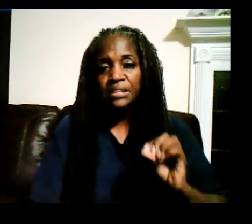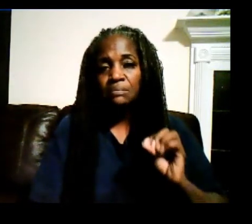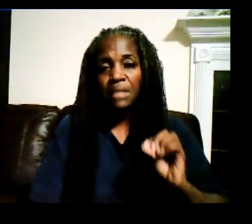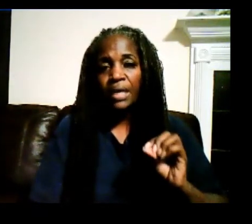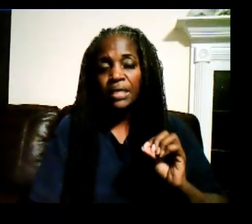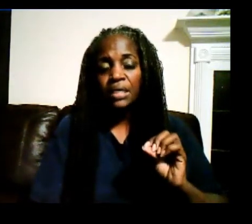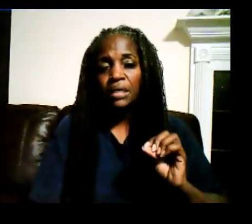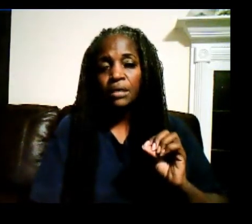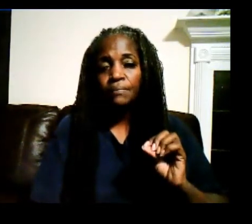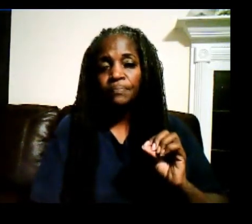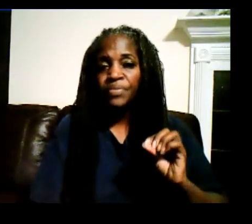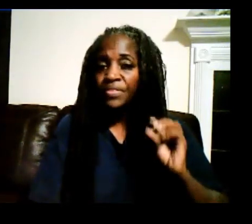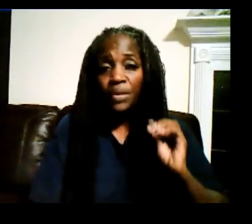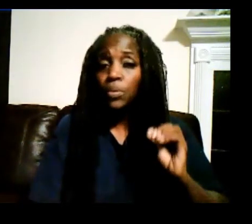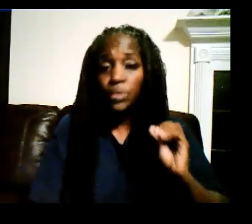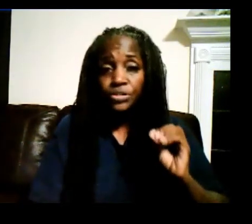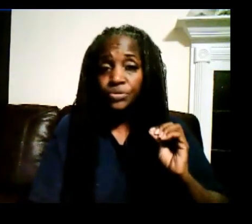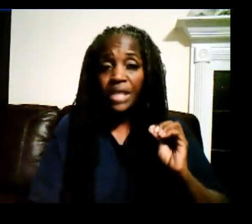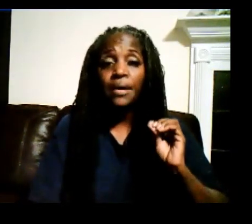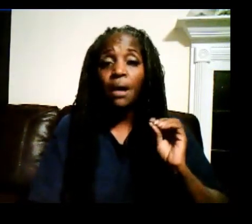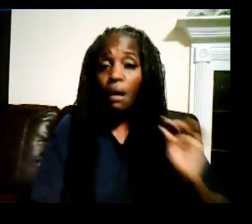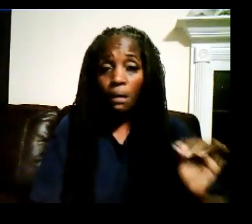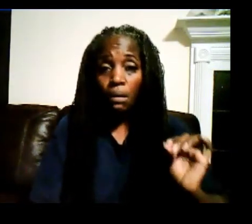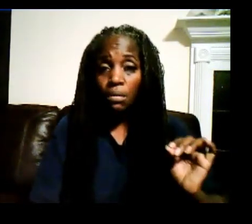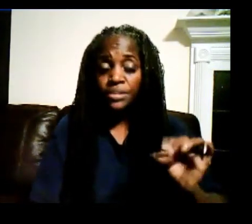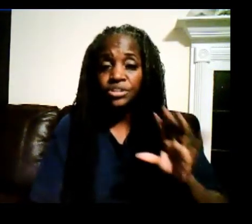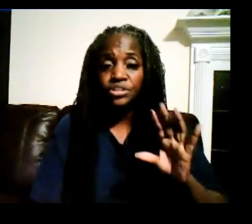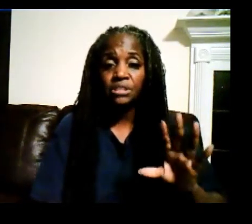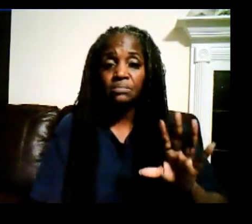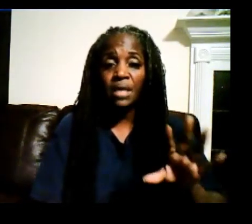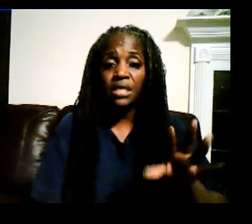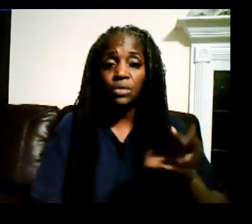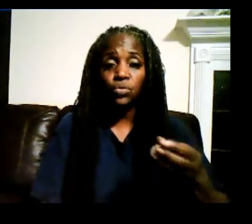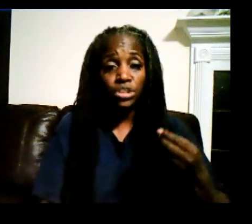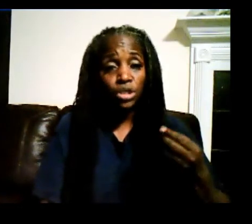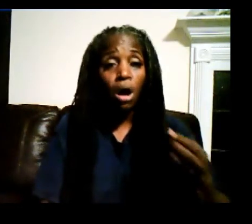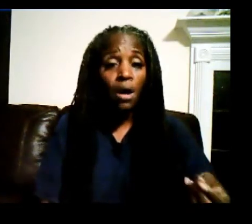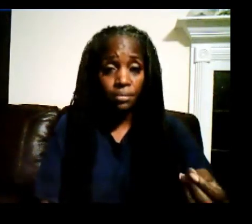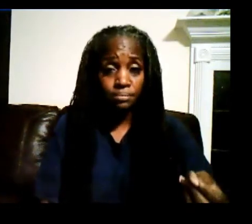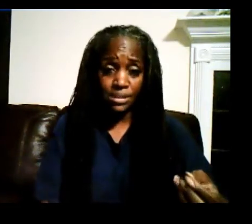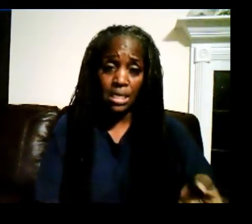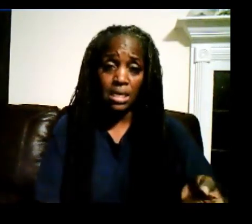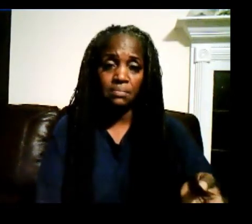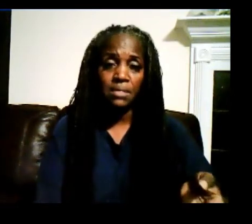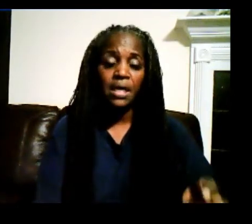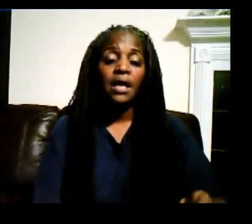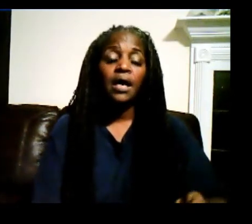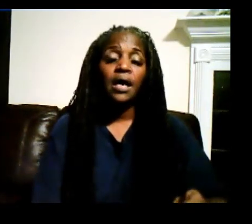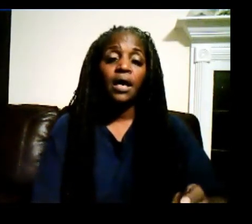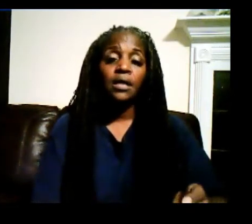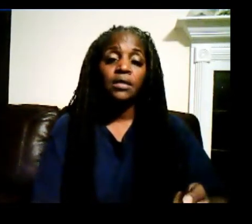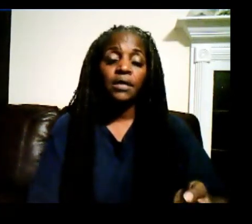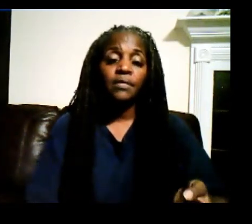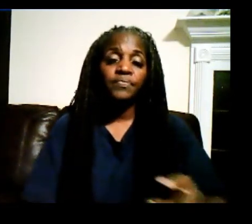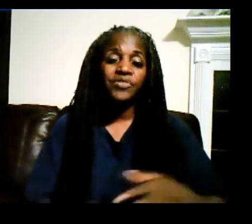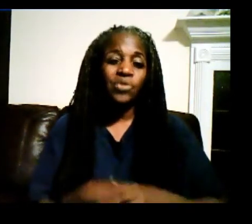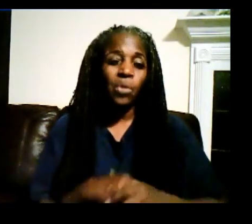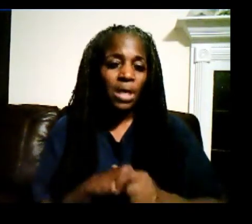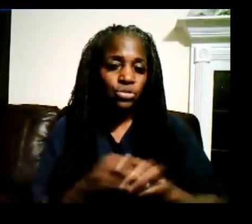seem like they were winters at all. It just seemed like it was an autumn time. So I'm not